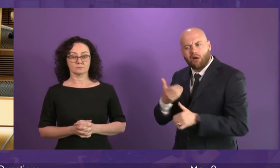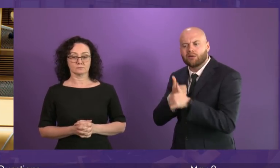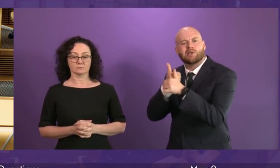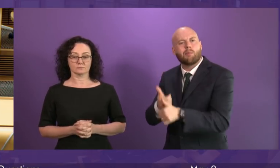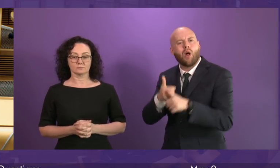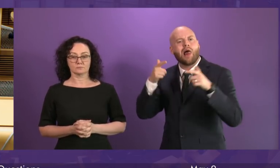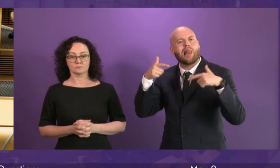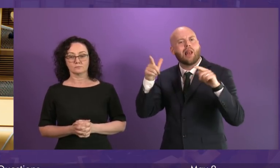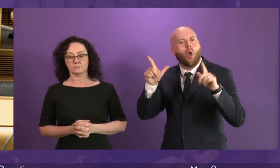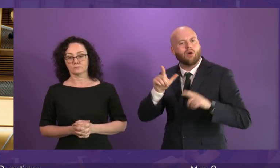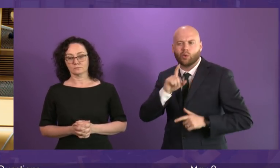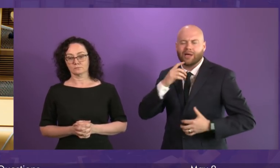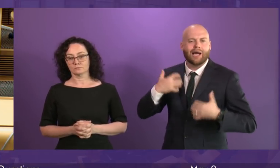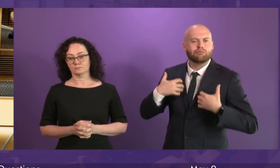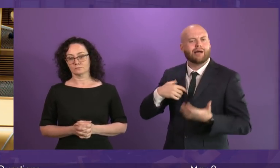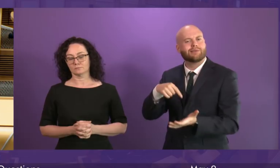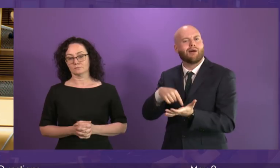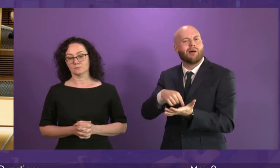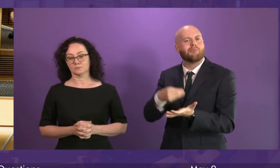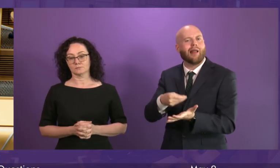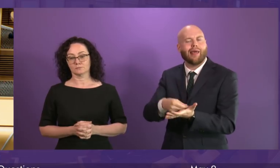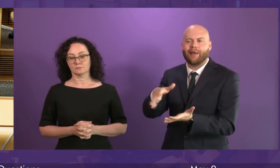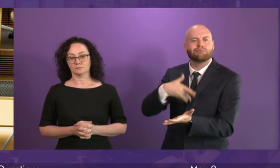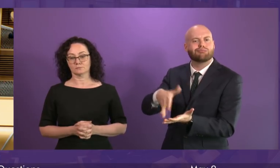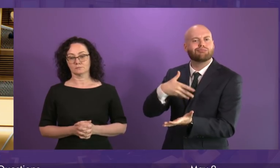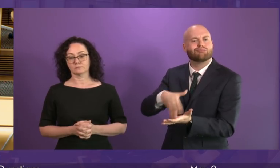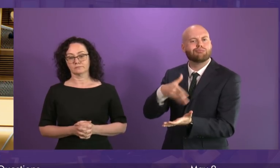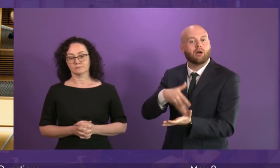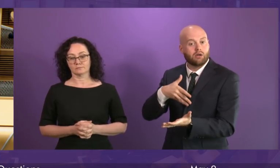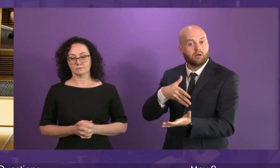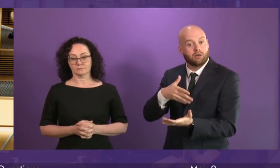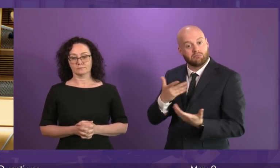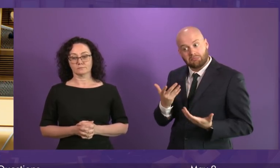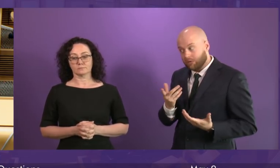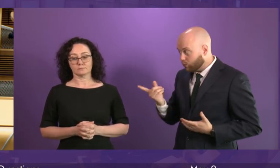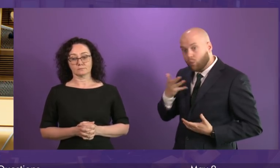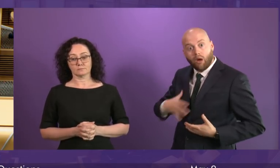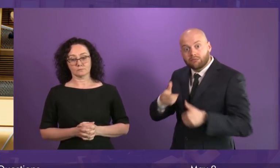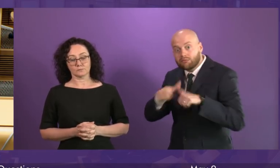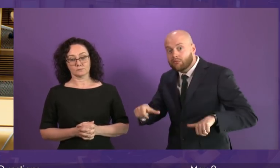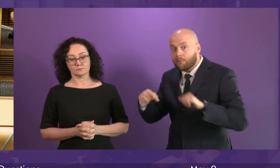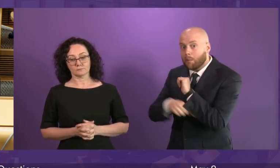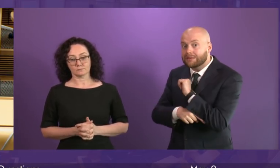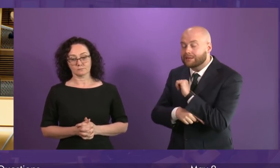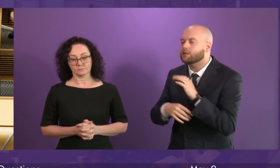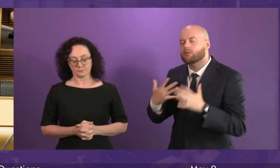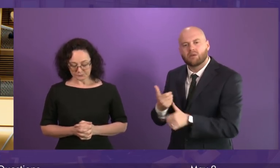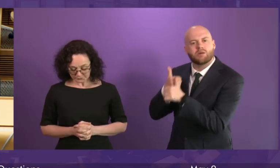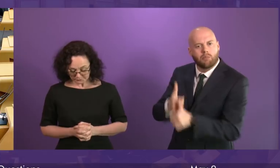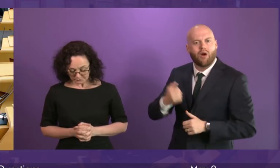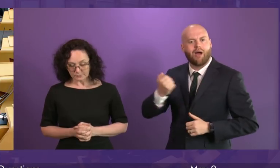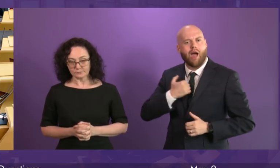Or will she join with us, side with tenants, tackle poverty and back our Mary Barber bill?